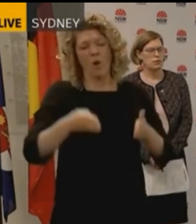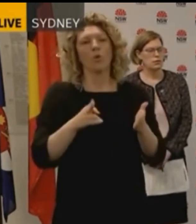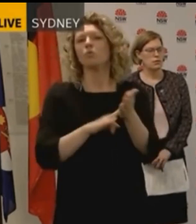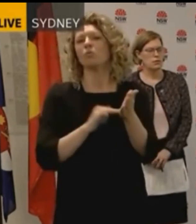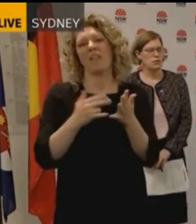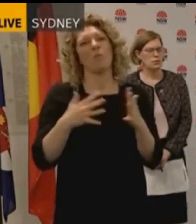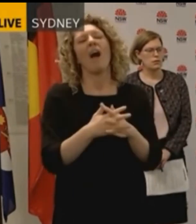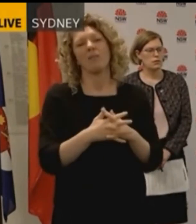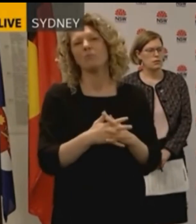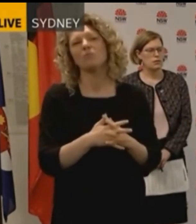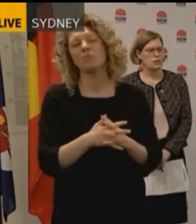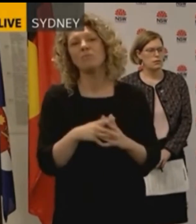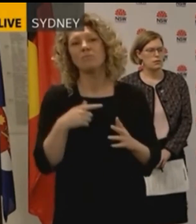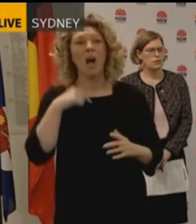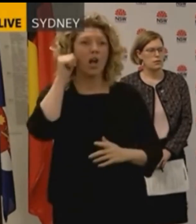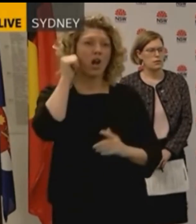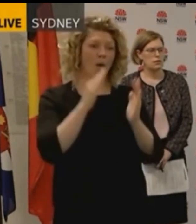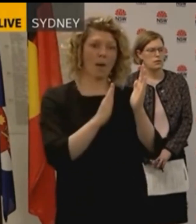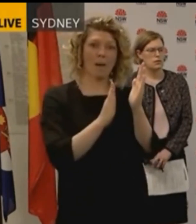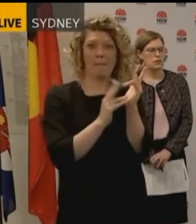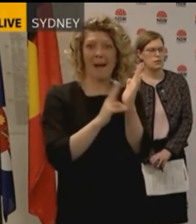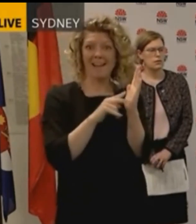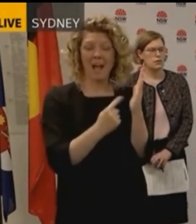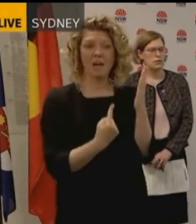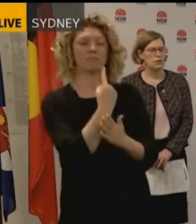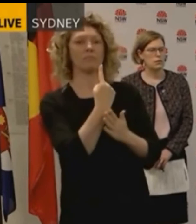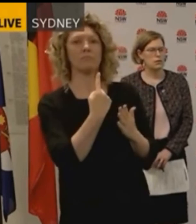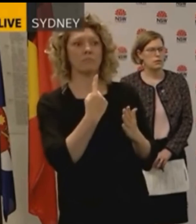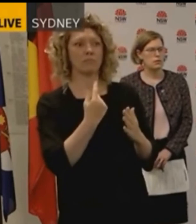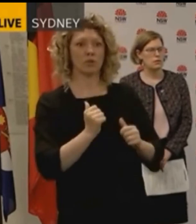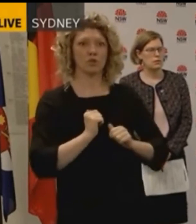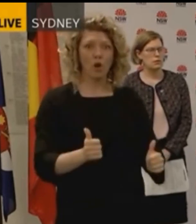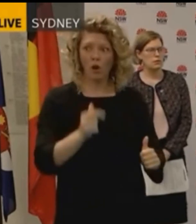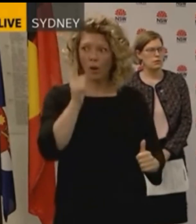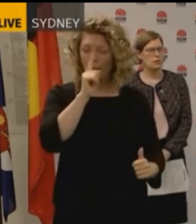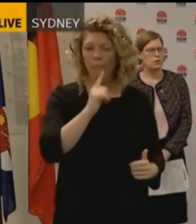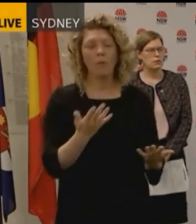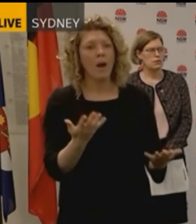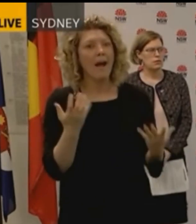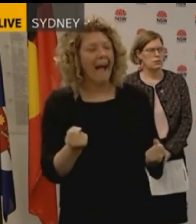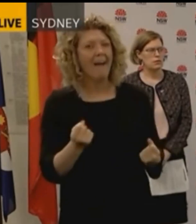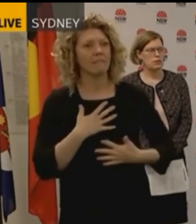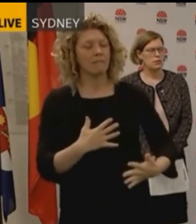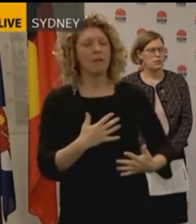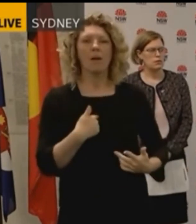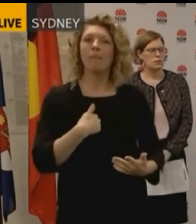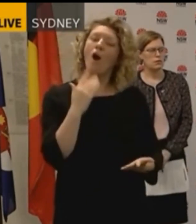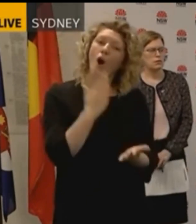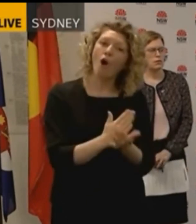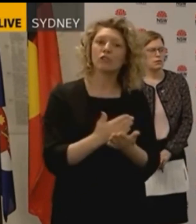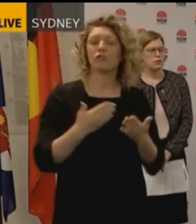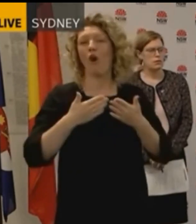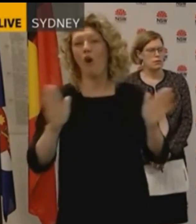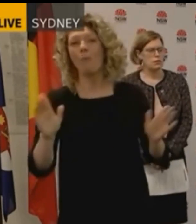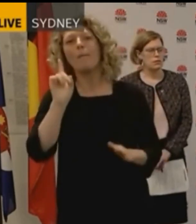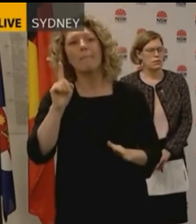appreciate, I appreciate, uh, what happened on Monday was, um, uh, was shocking for people. Uh, I was very honest, very upfront,